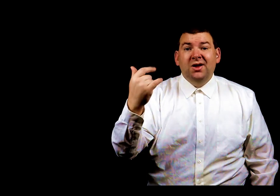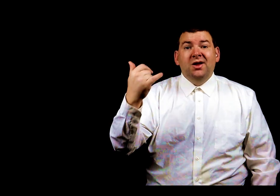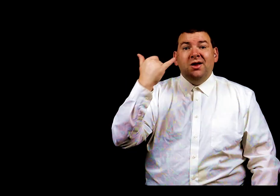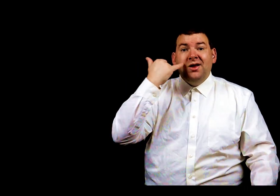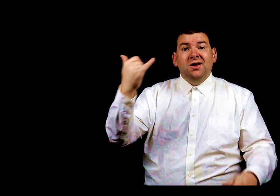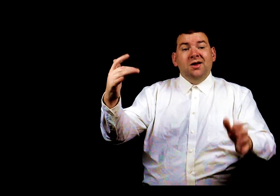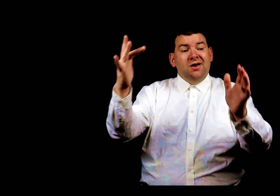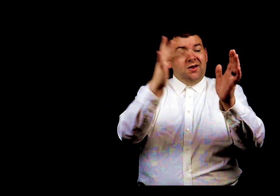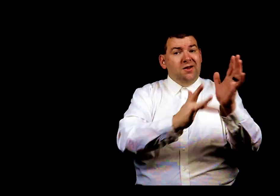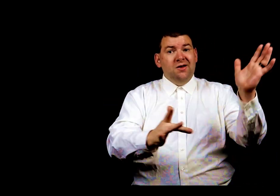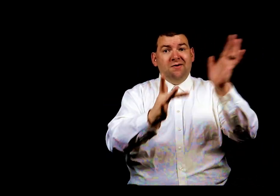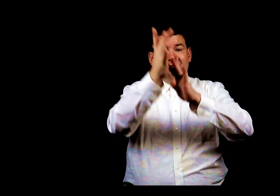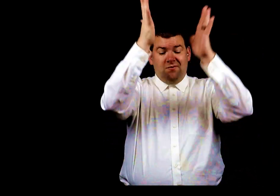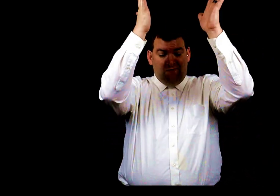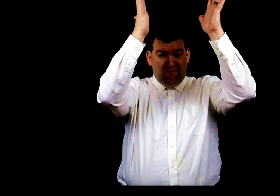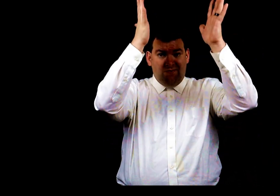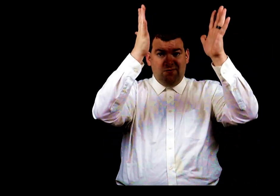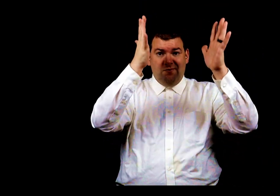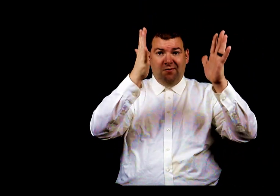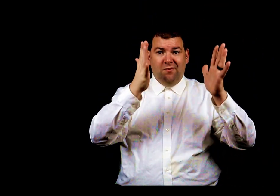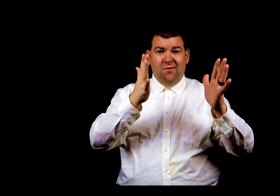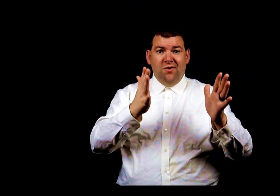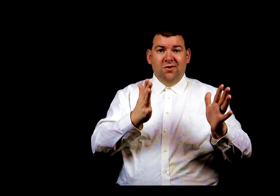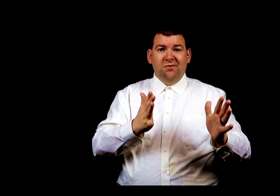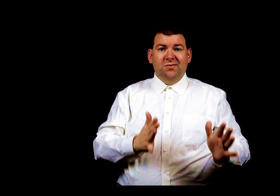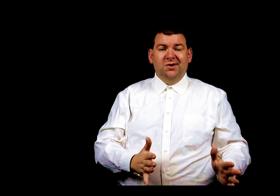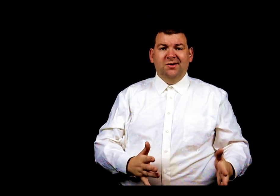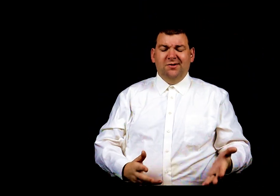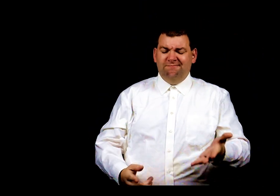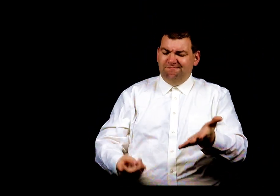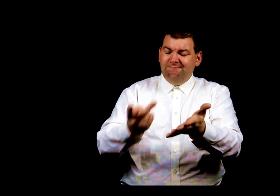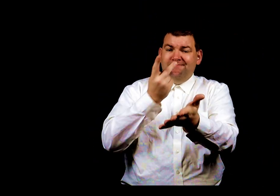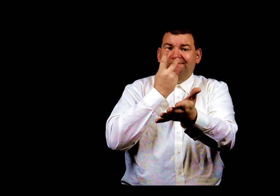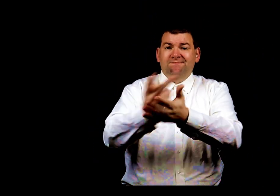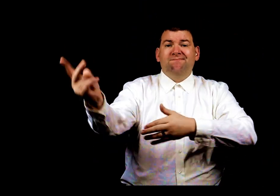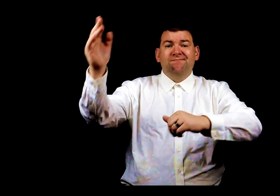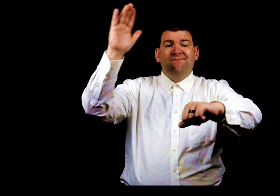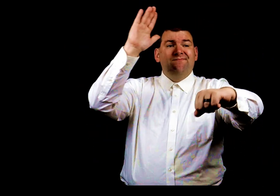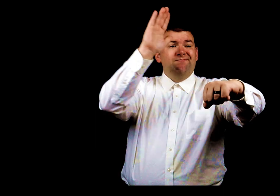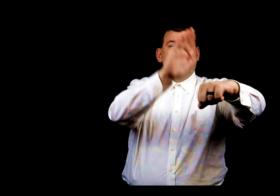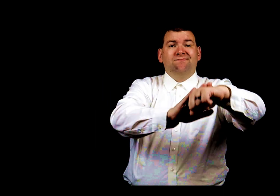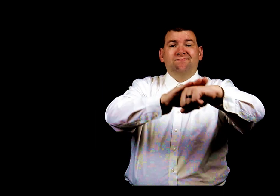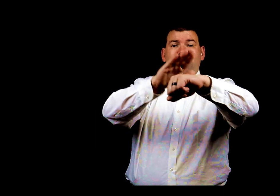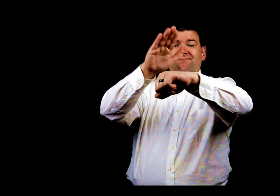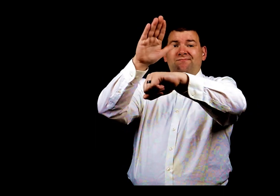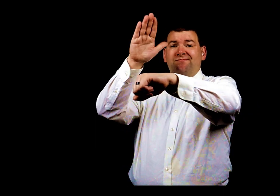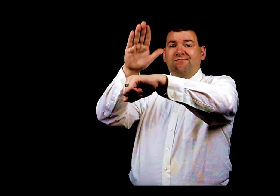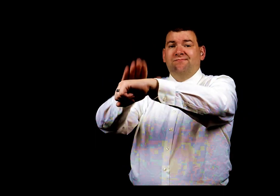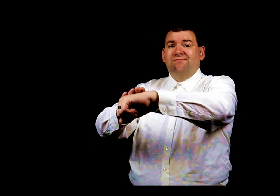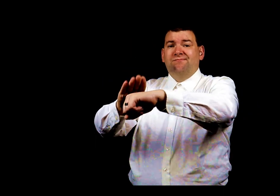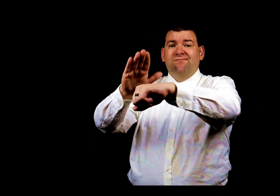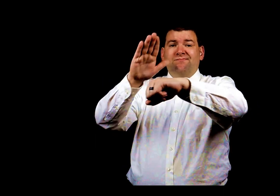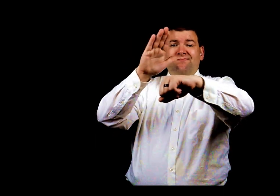But if the watchman, fails to alarm